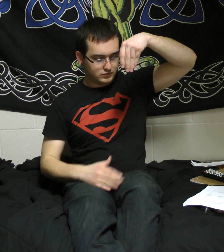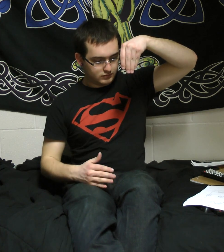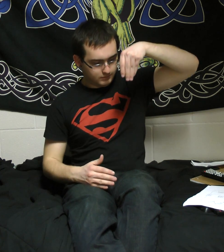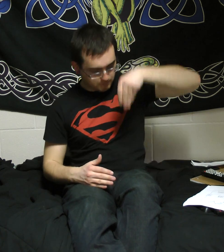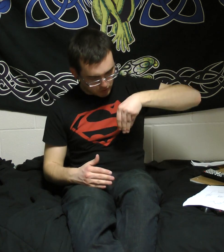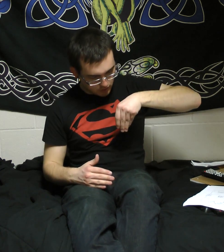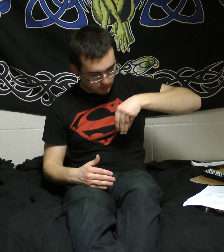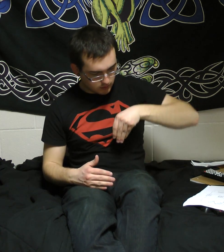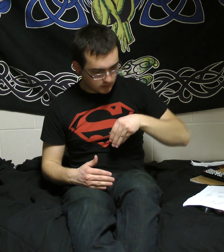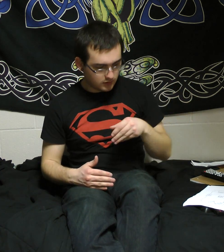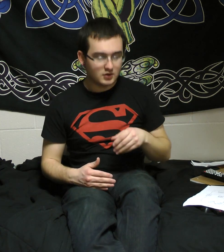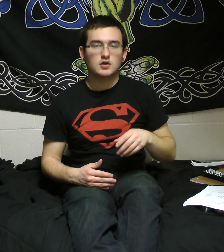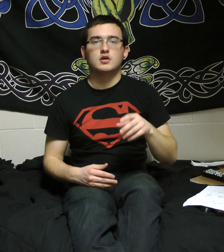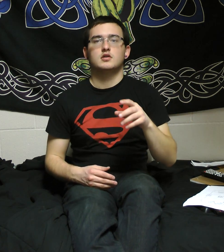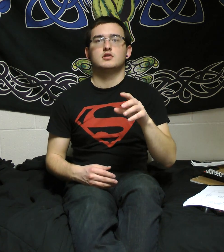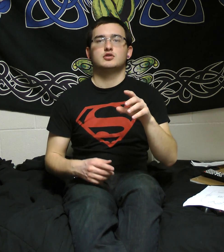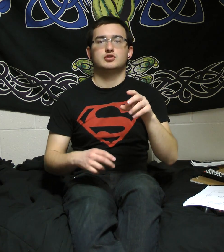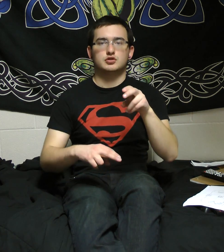girl to have your charm